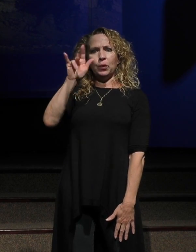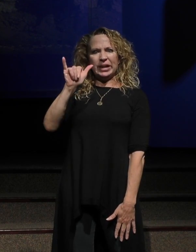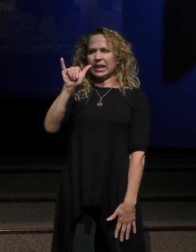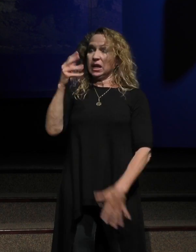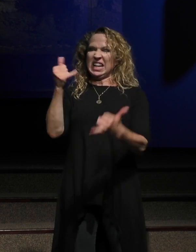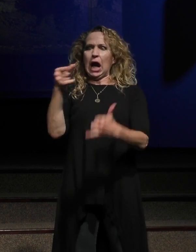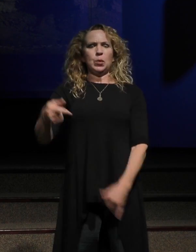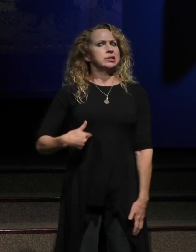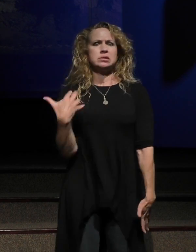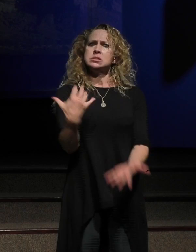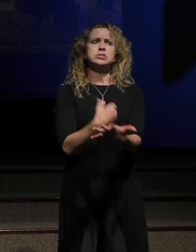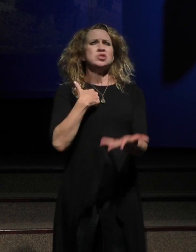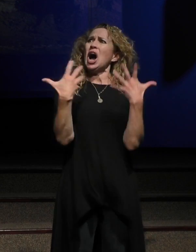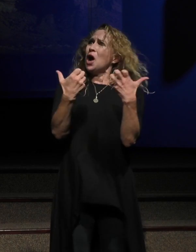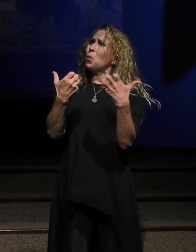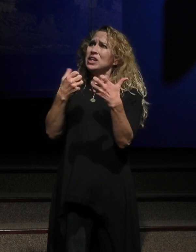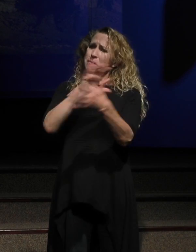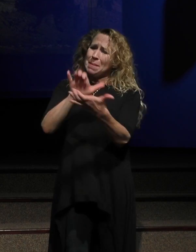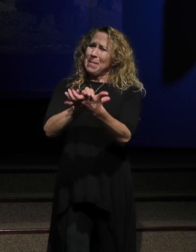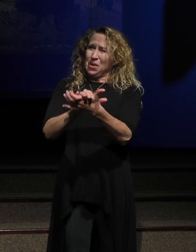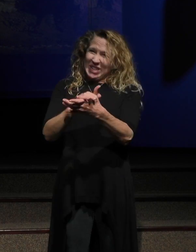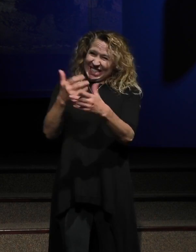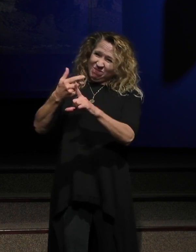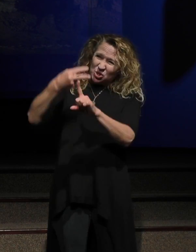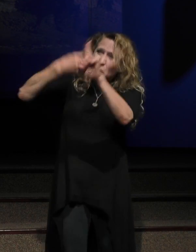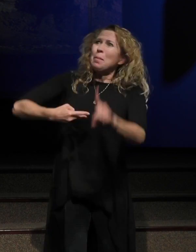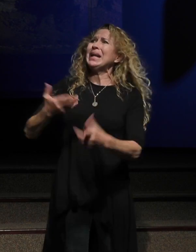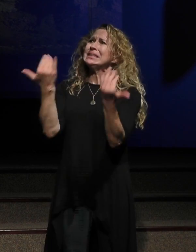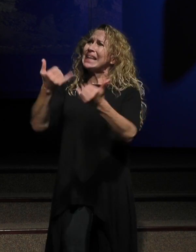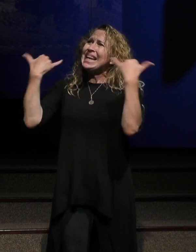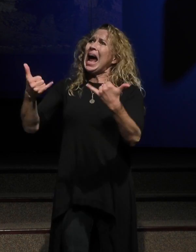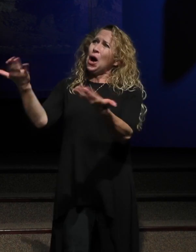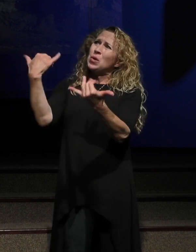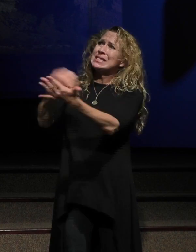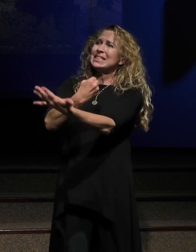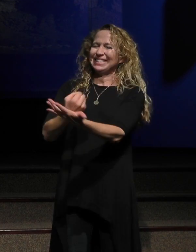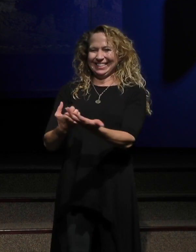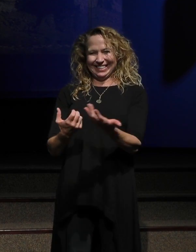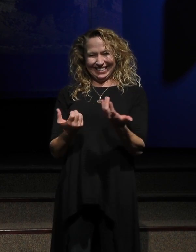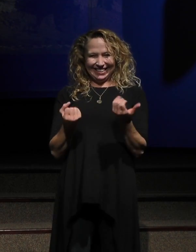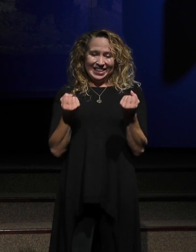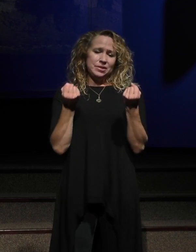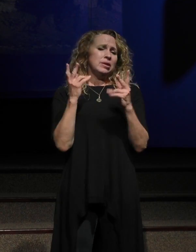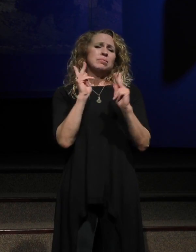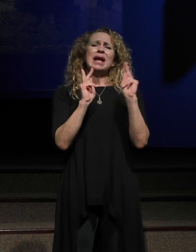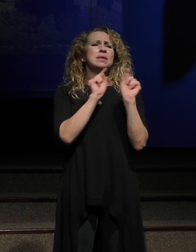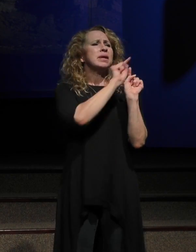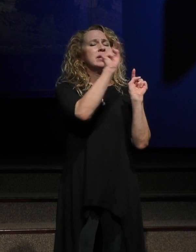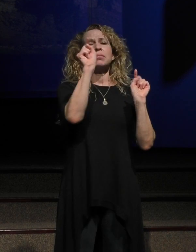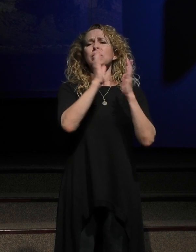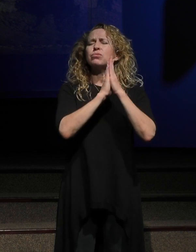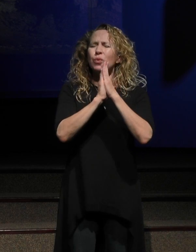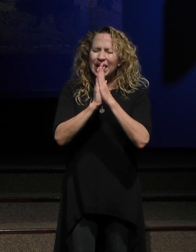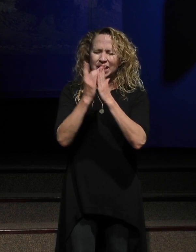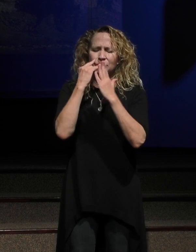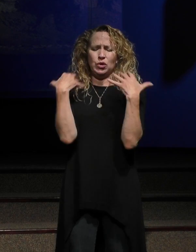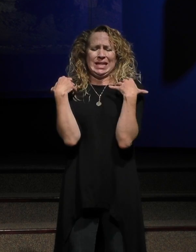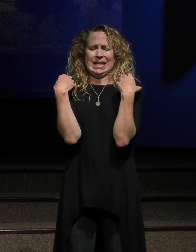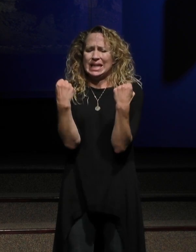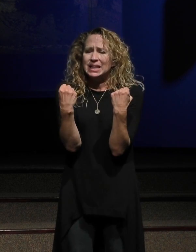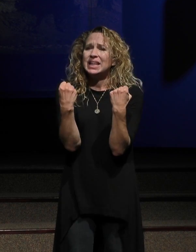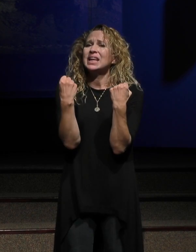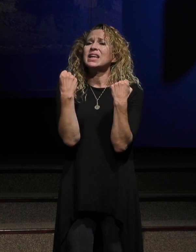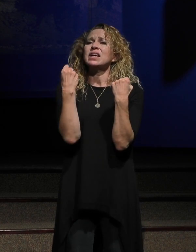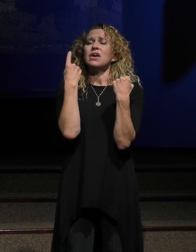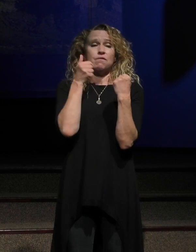.com, come on, God, you got to do this and there are many people who, who are praying desperate prayers for healing, whether it's for themselves or